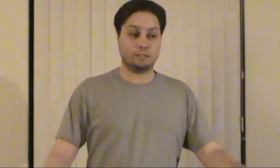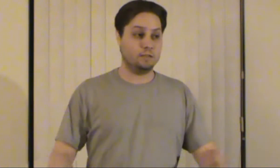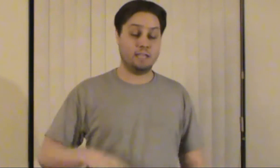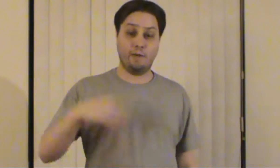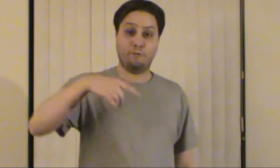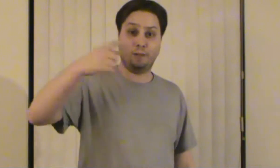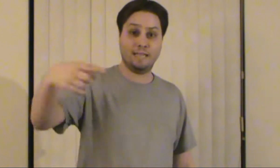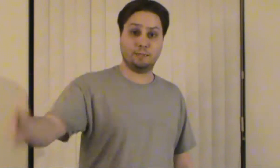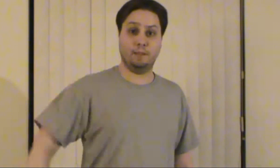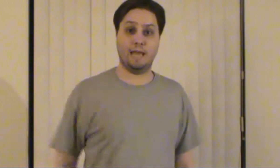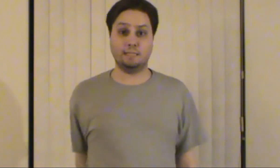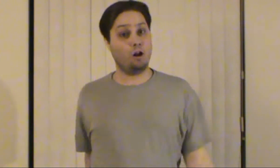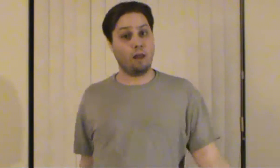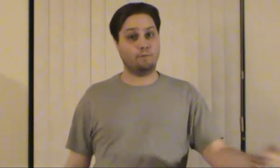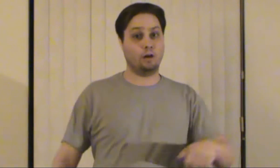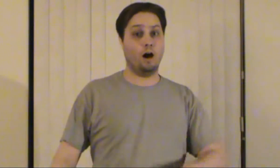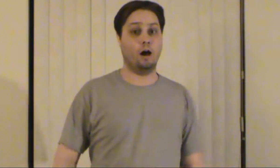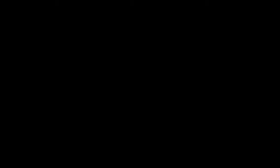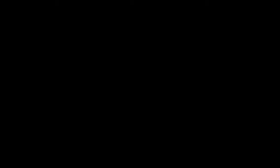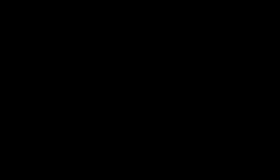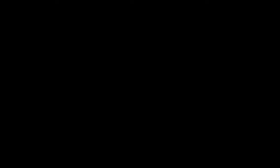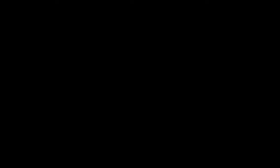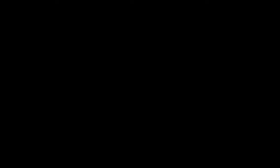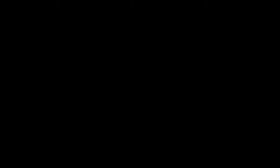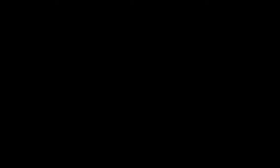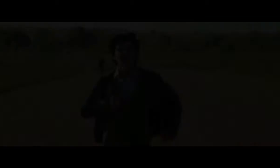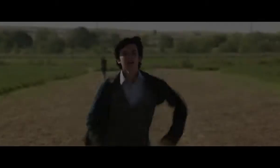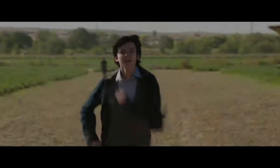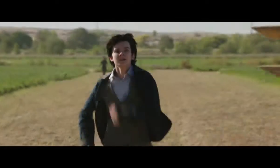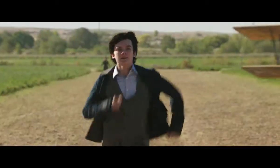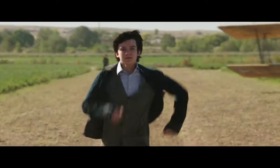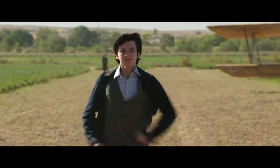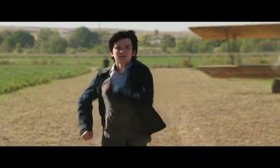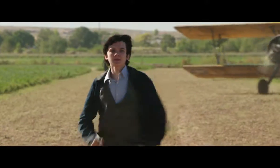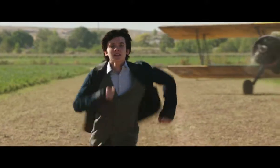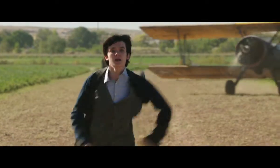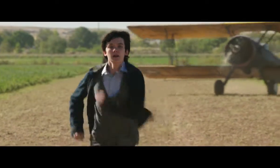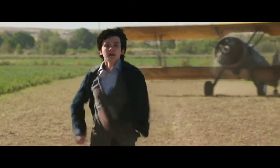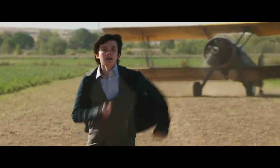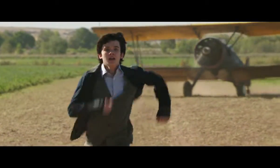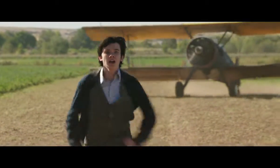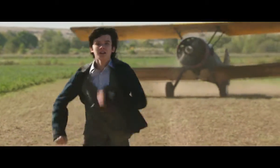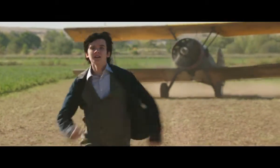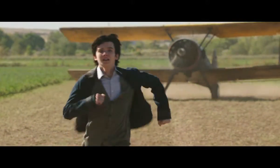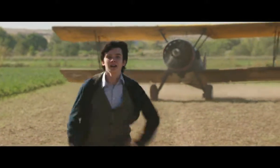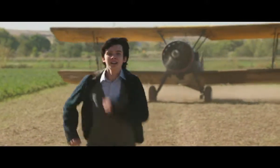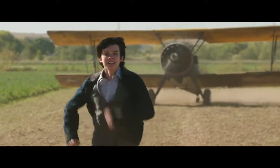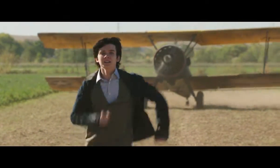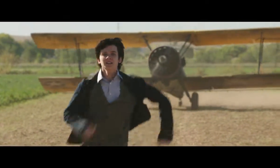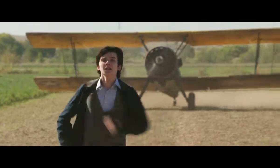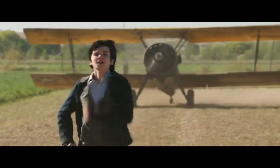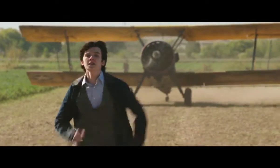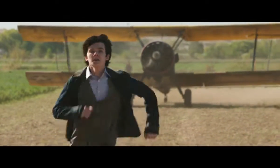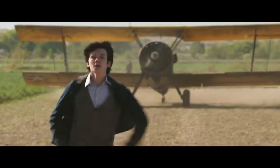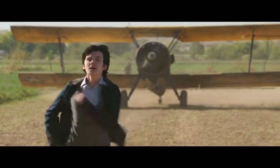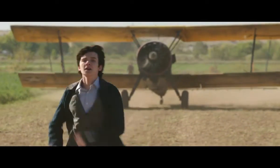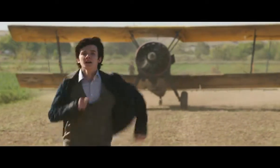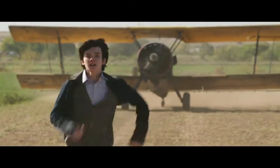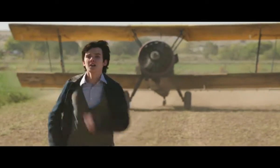to get from place to place they don't have a car so what do they do well first they steal a plane and it's like okay well